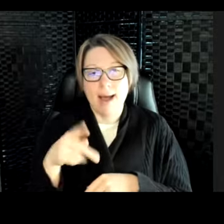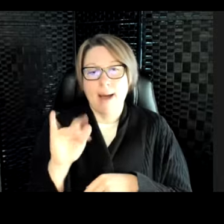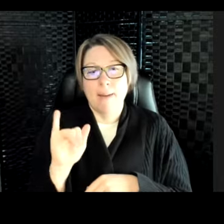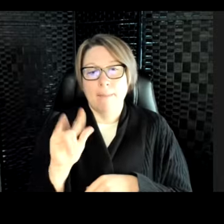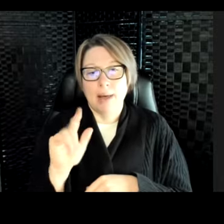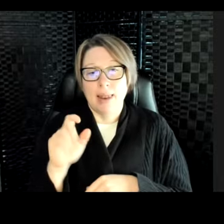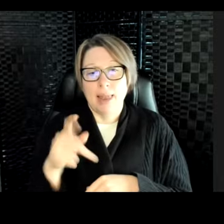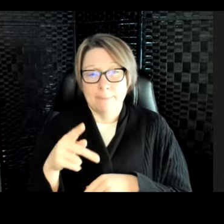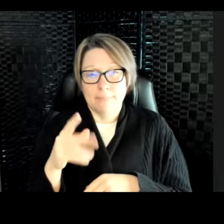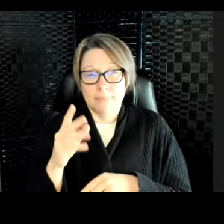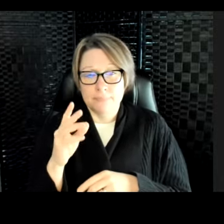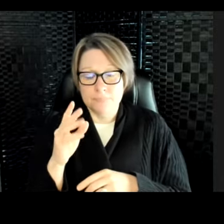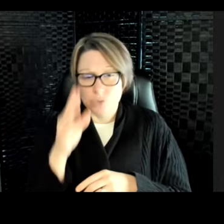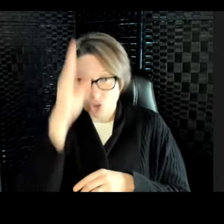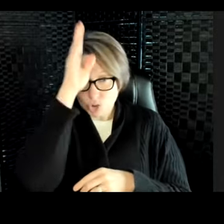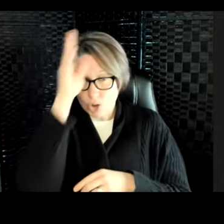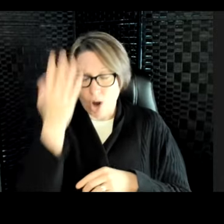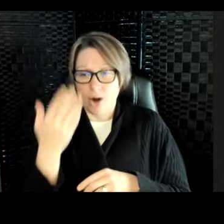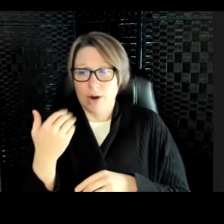There are the surgeon fish, which are the dory fish.